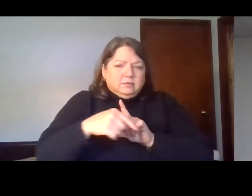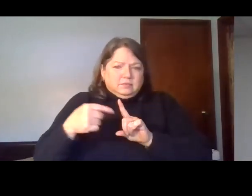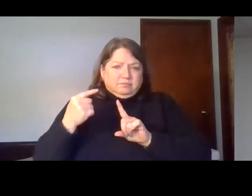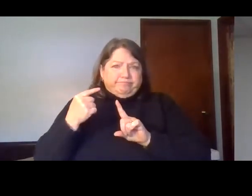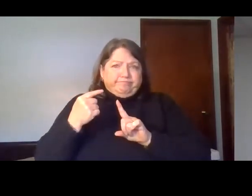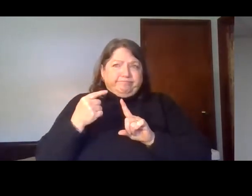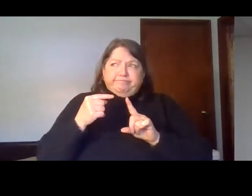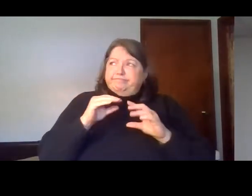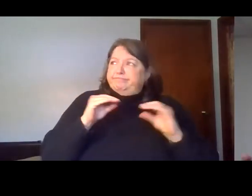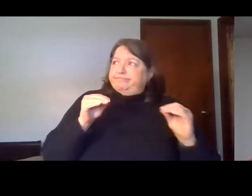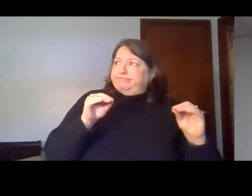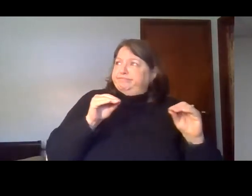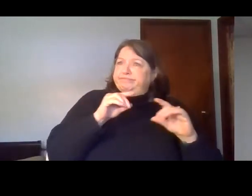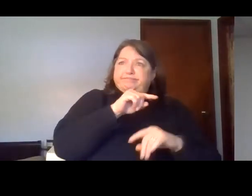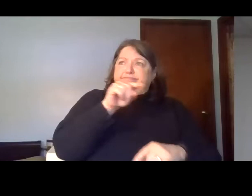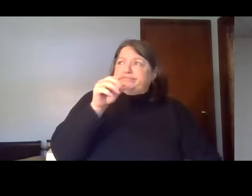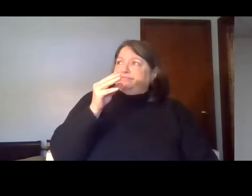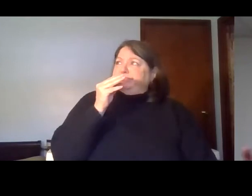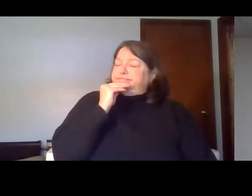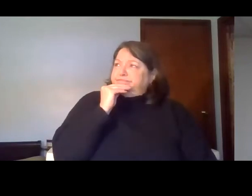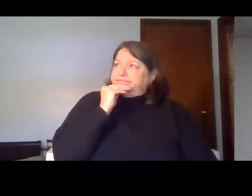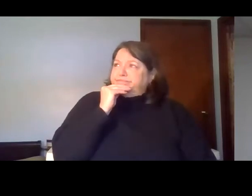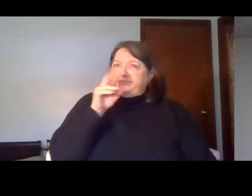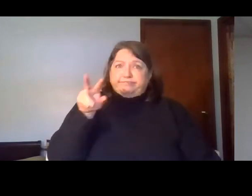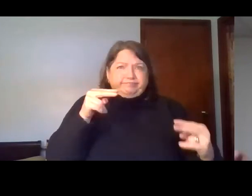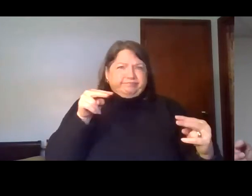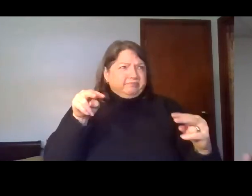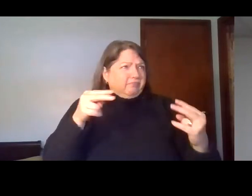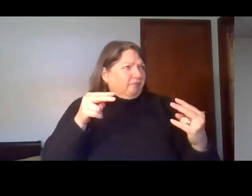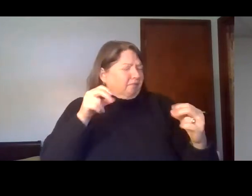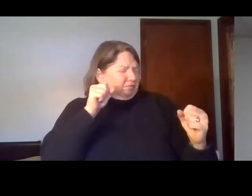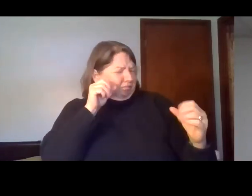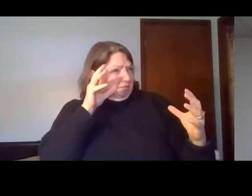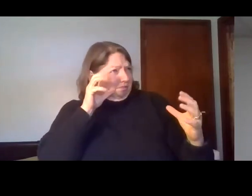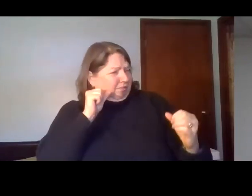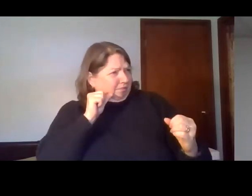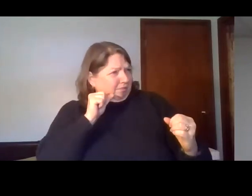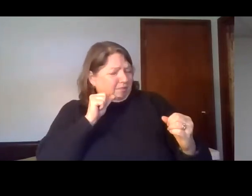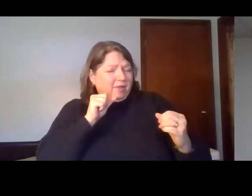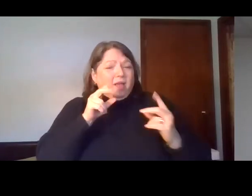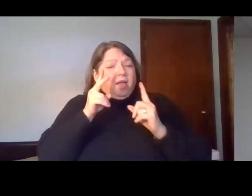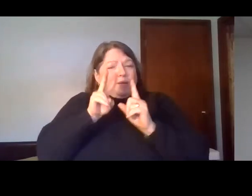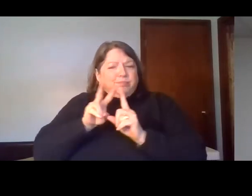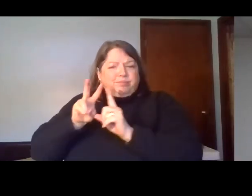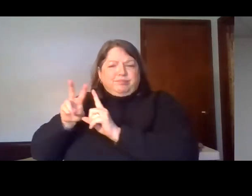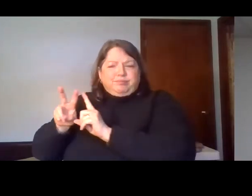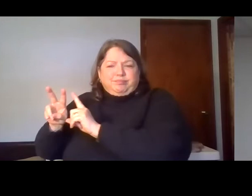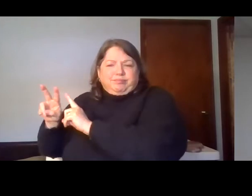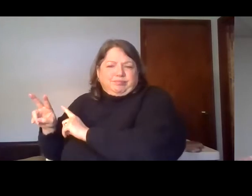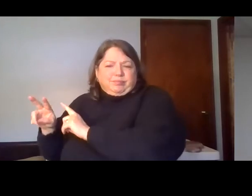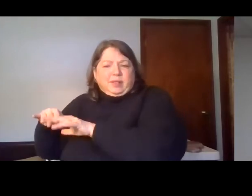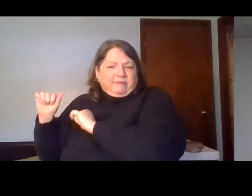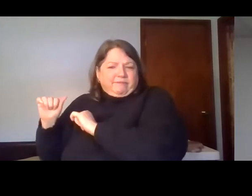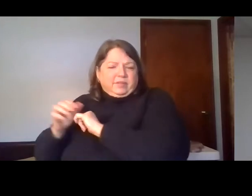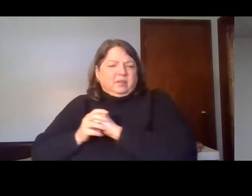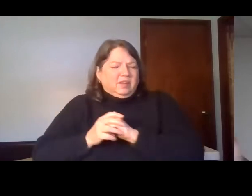Nobody answered anything. We looked at each other in quite astonishment. The people eventually walked out with the kid. And once they